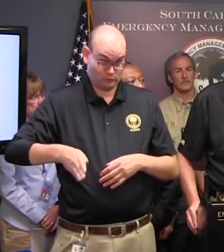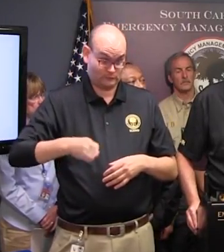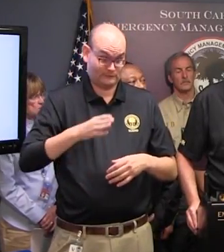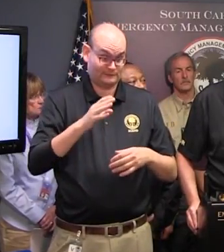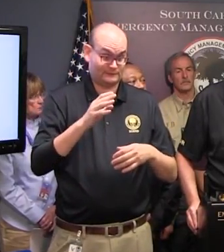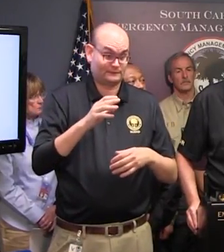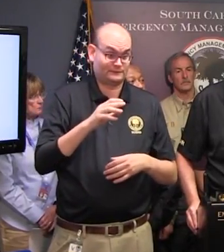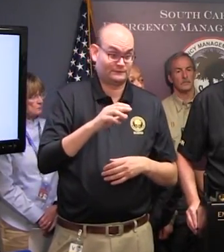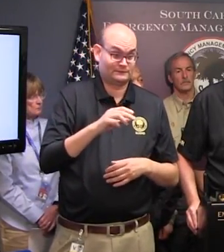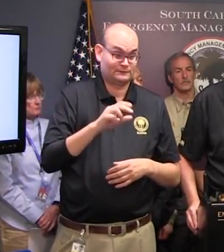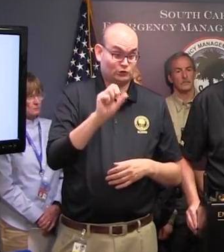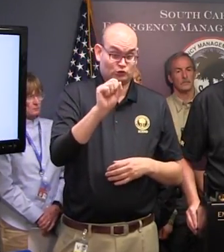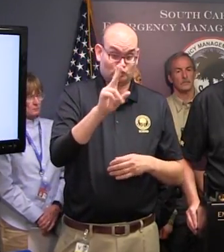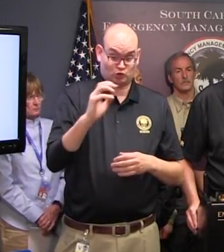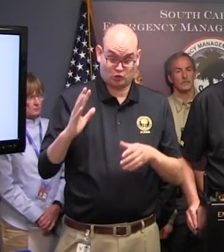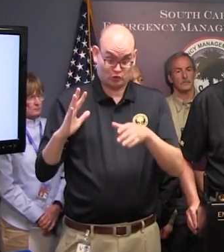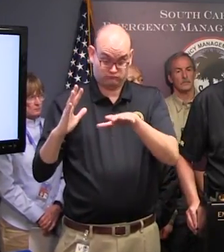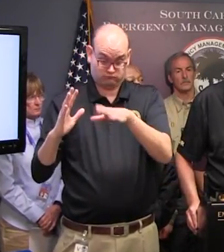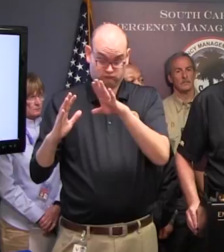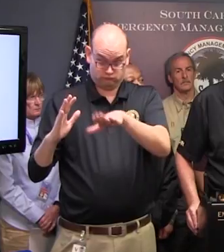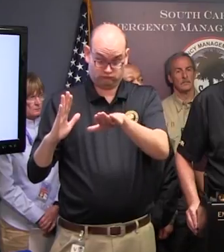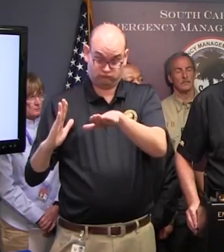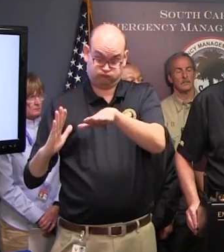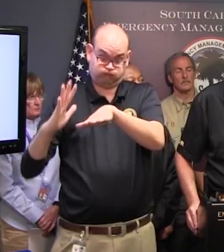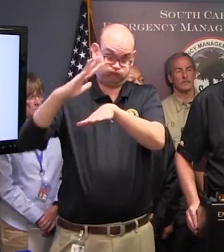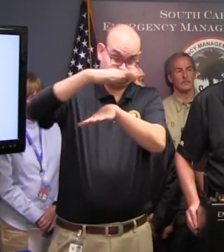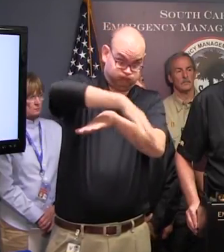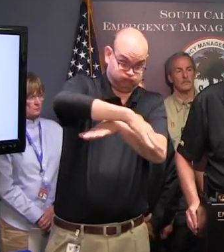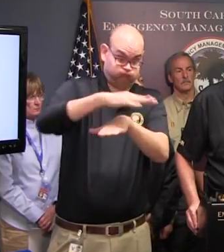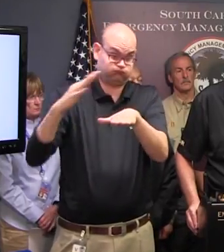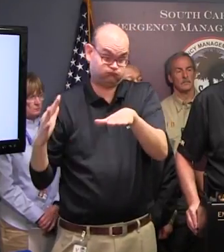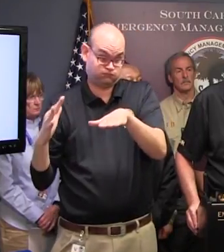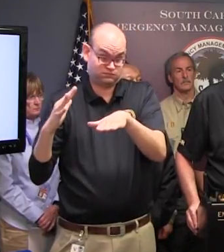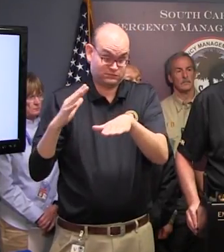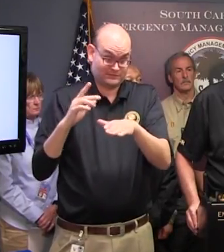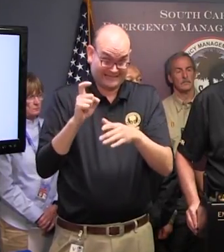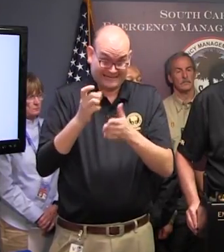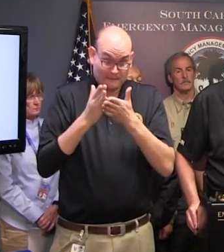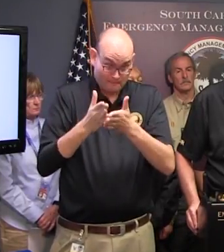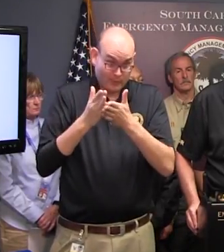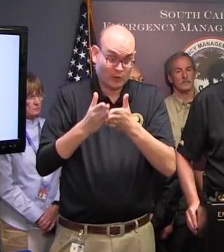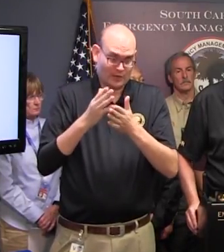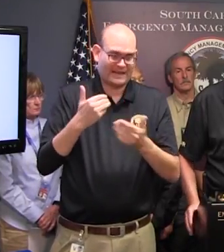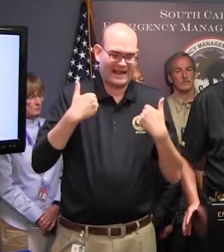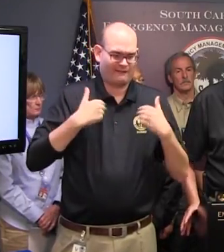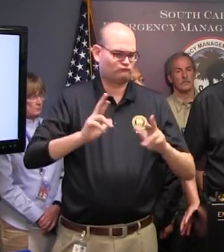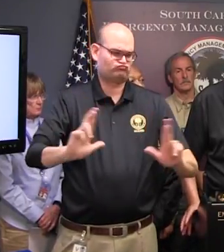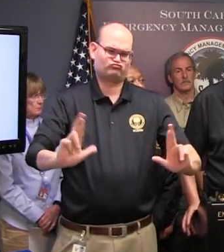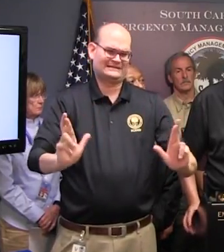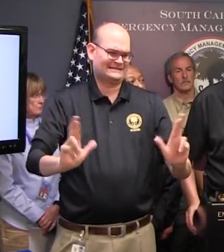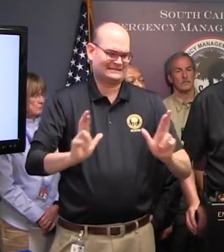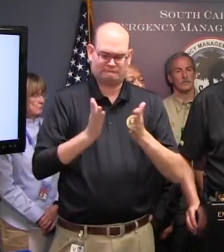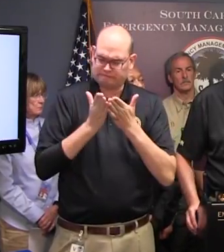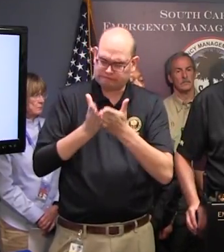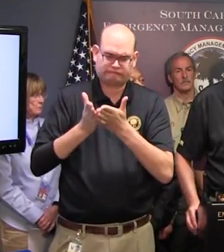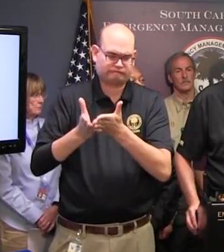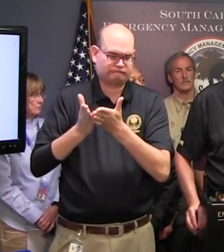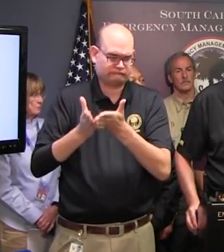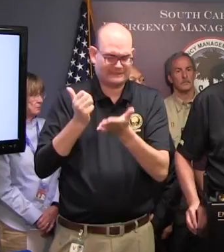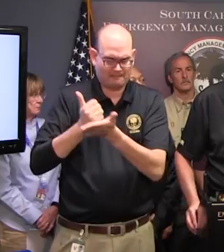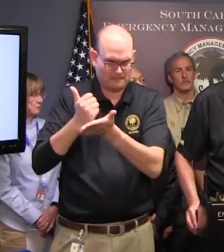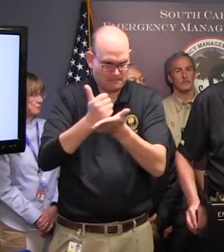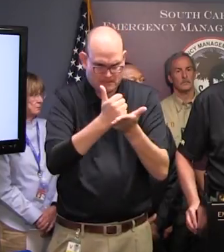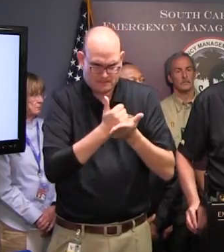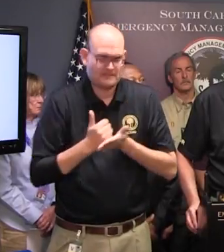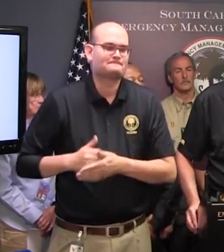any way we can help with our boating capacity in our area that we can help citizens there. We'll also be patrolling to bury islands